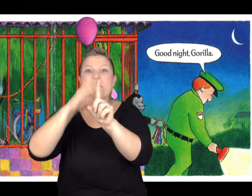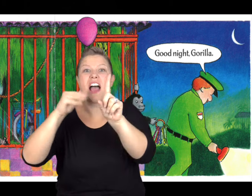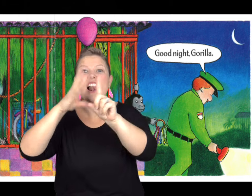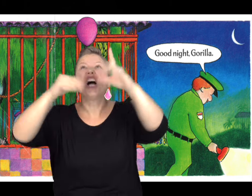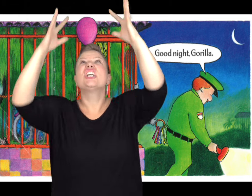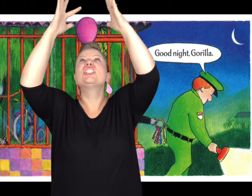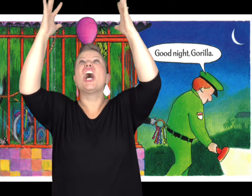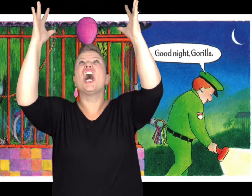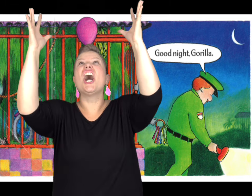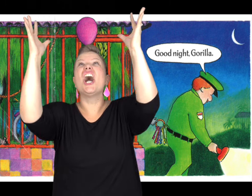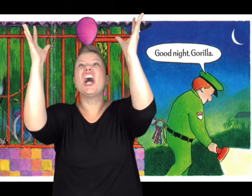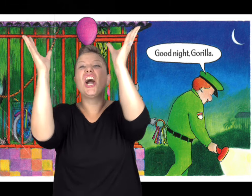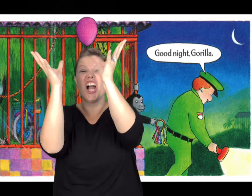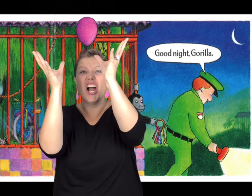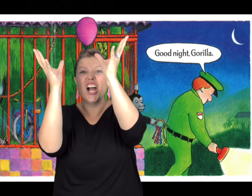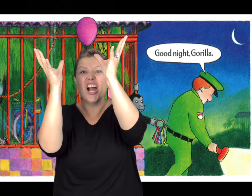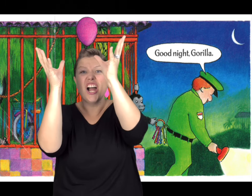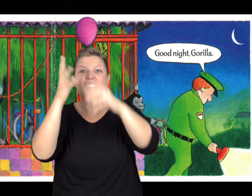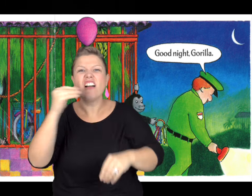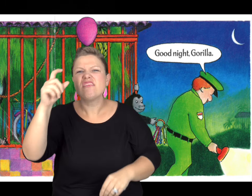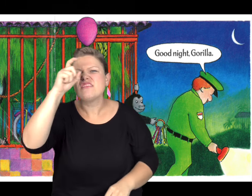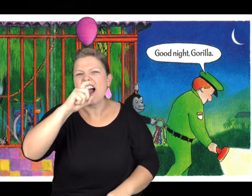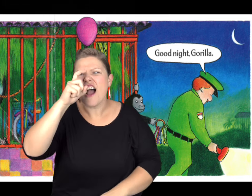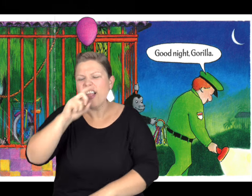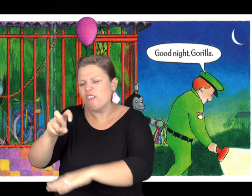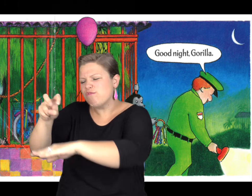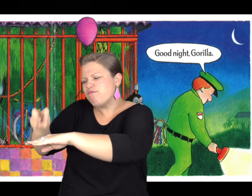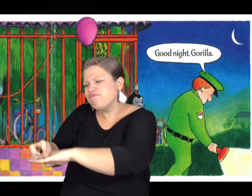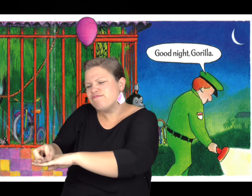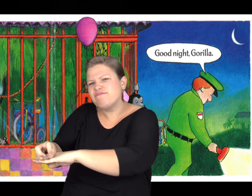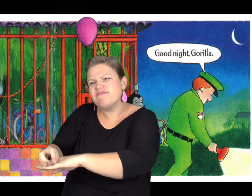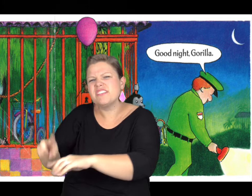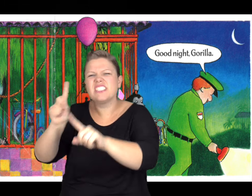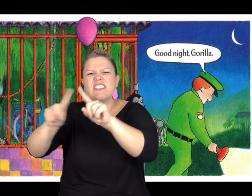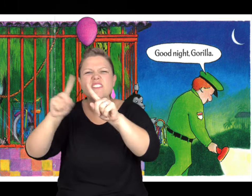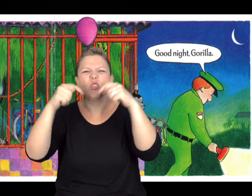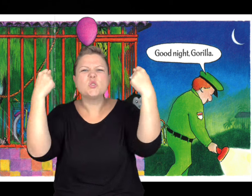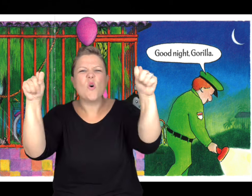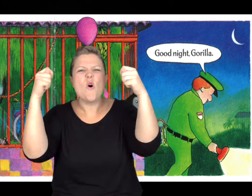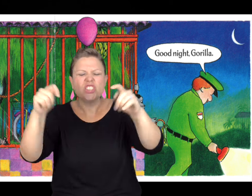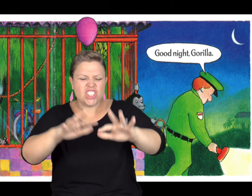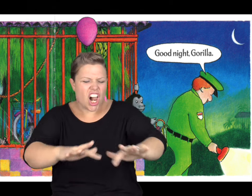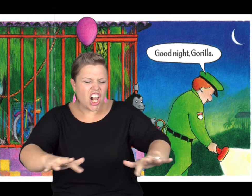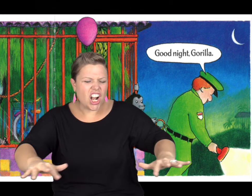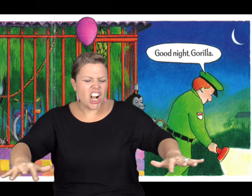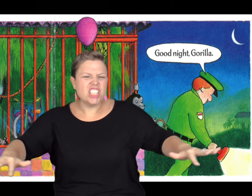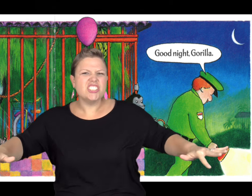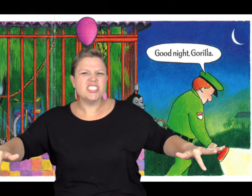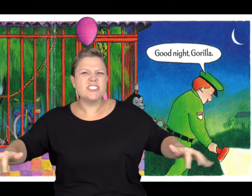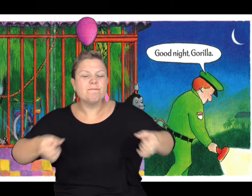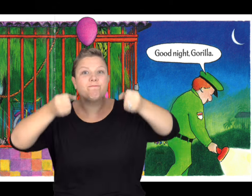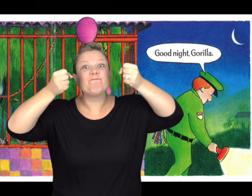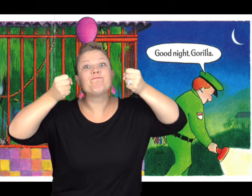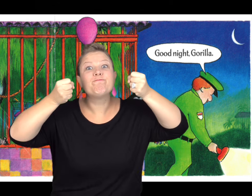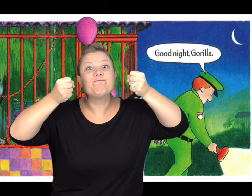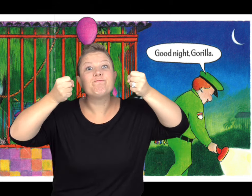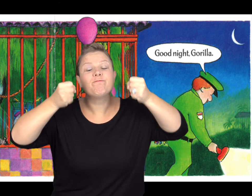and a bundle of bananas. He had a little doll gorilla and different toys that were spread out in his